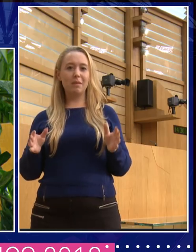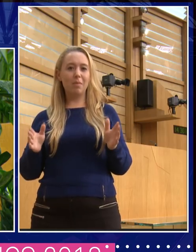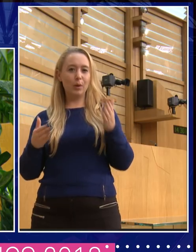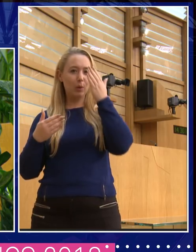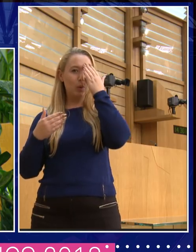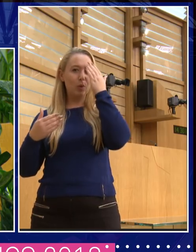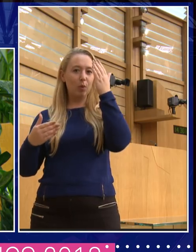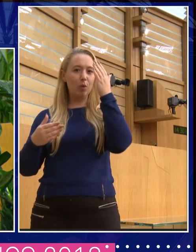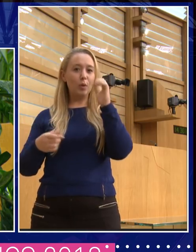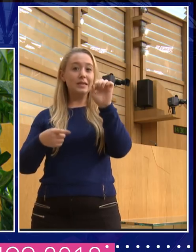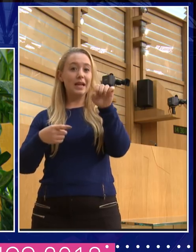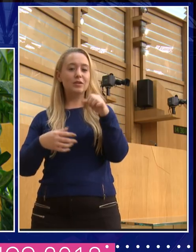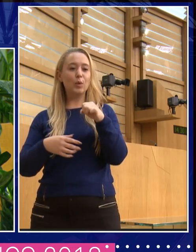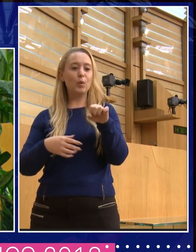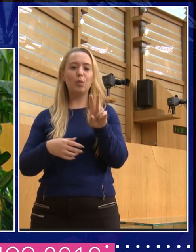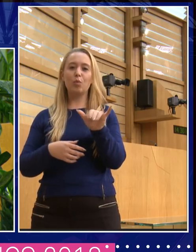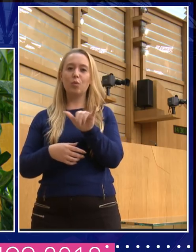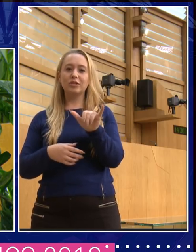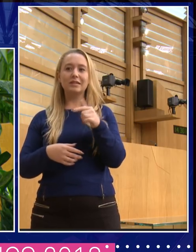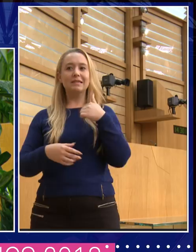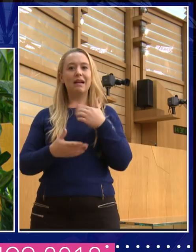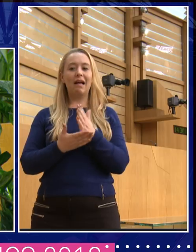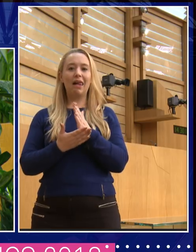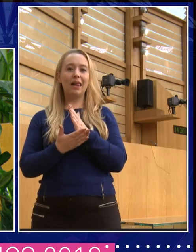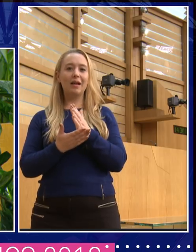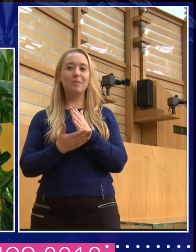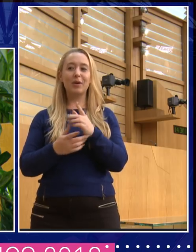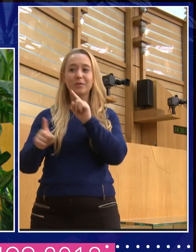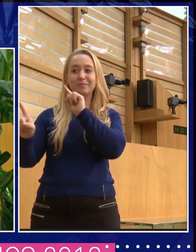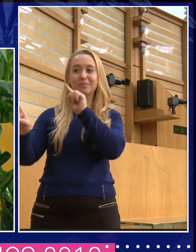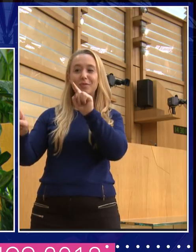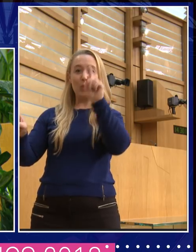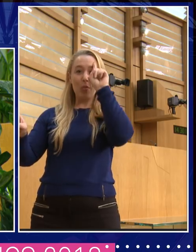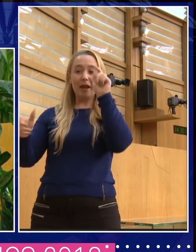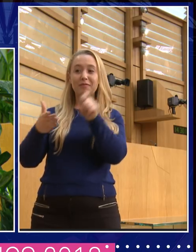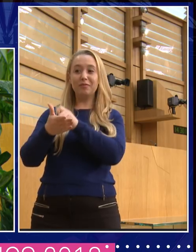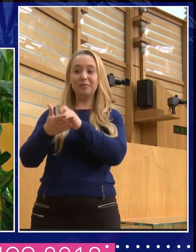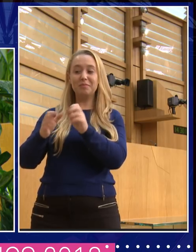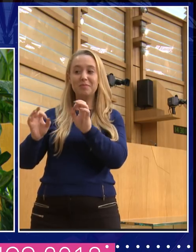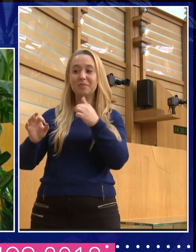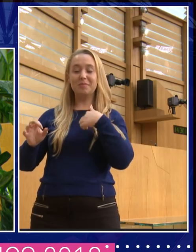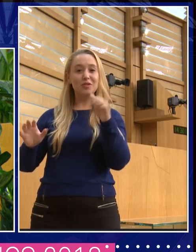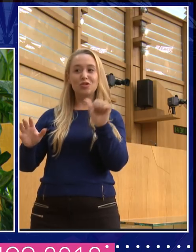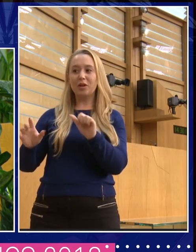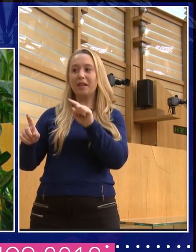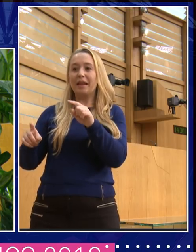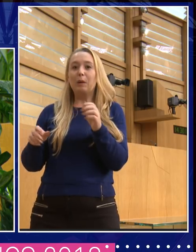But just always remember to say to these guys, you didn't think I should have the vote. And they quail in their bronze, you know.